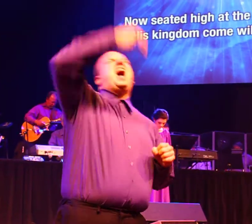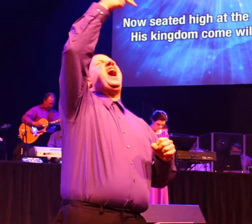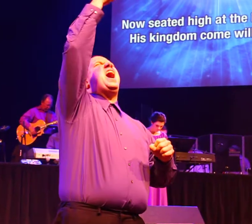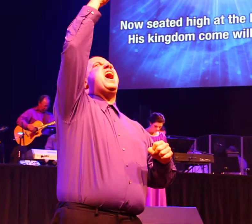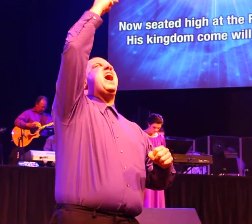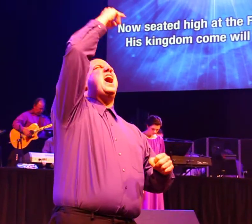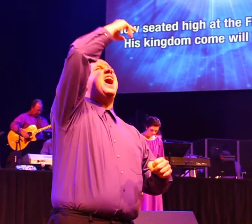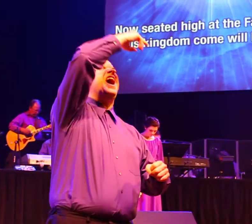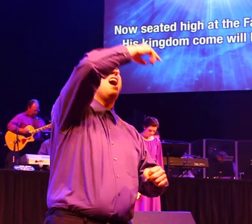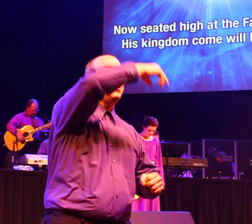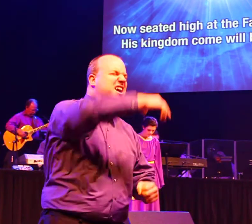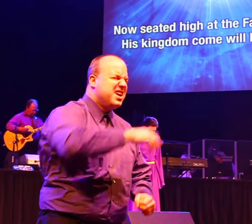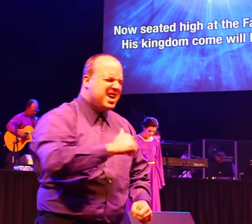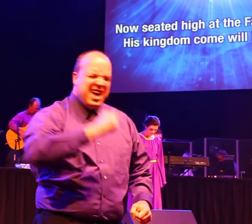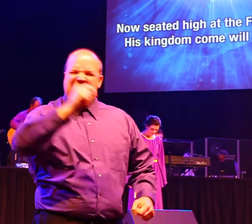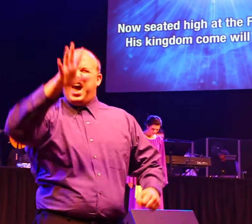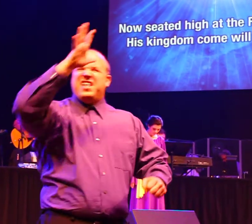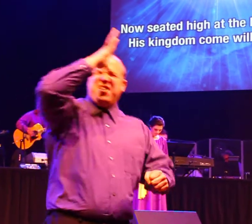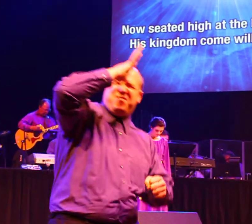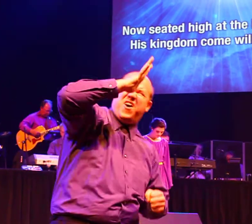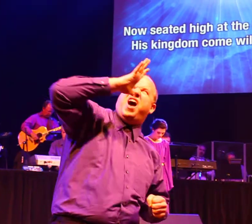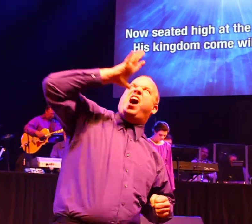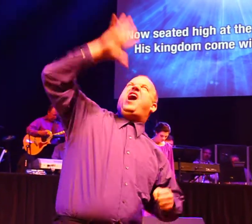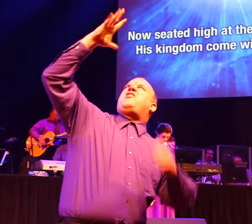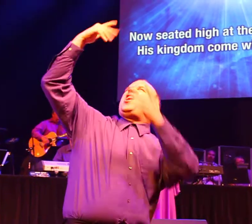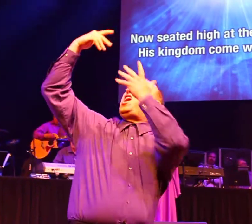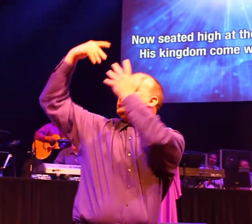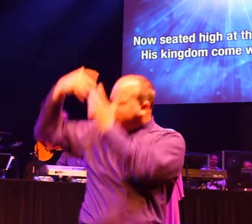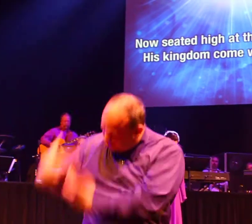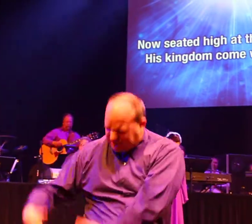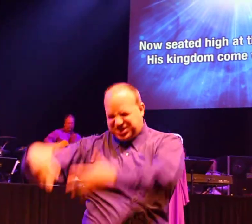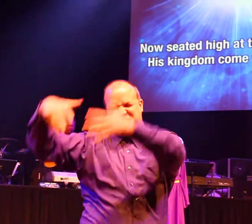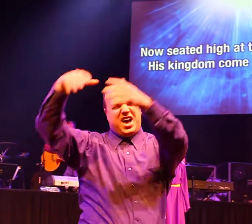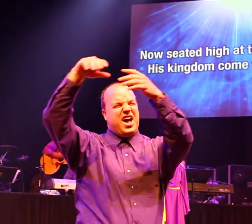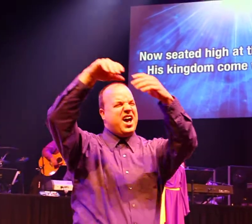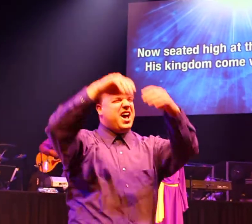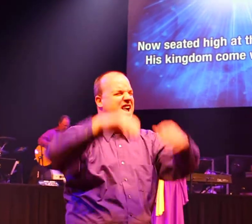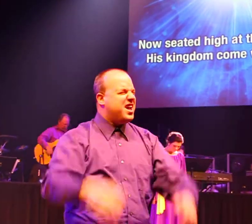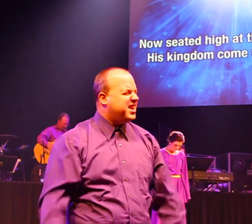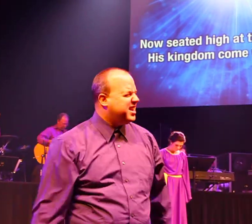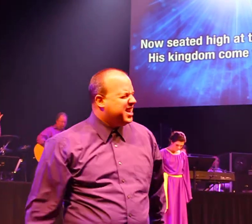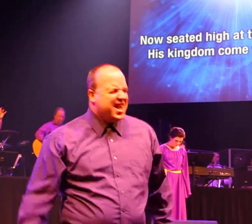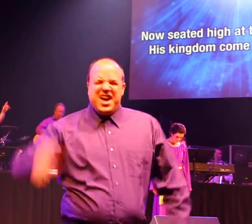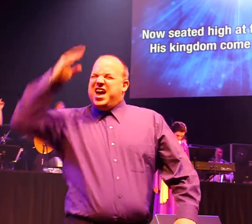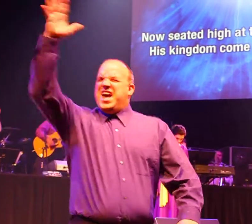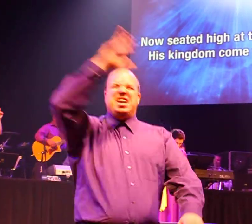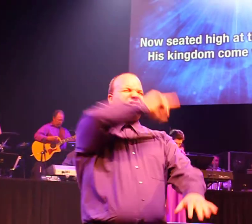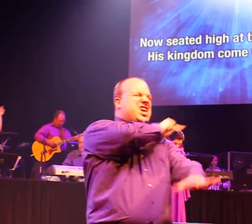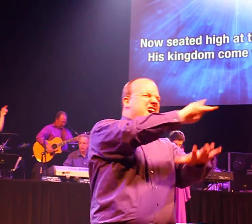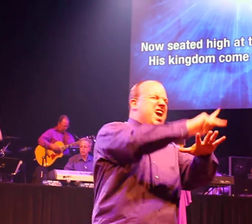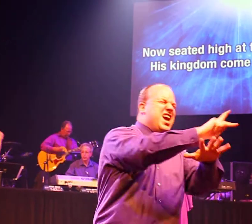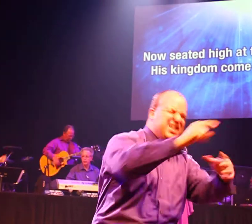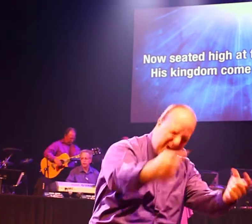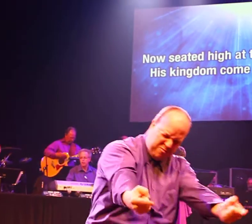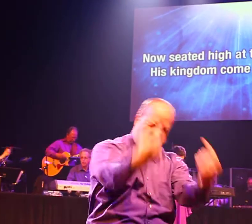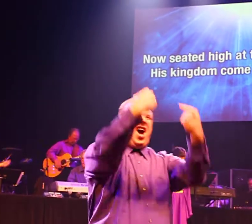I will ever know what I am His kingdom's